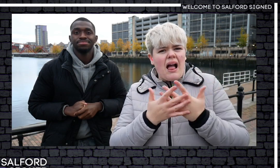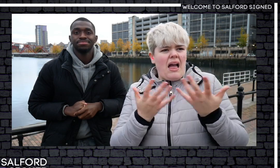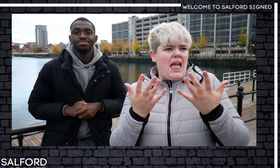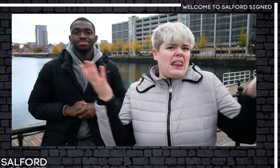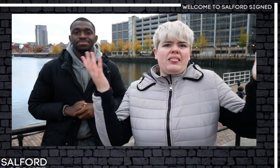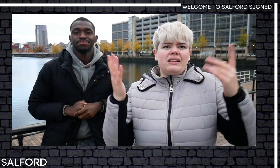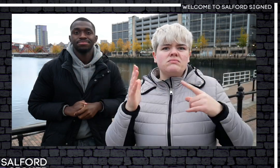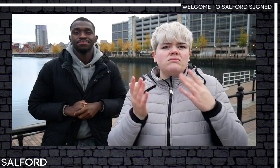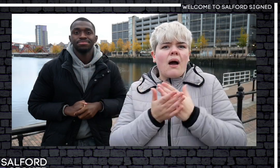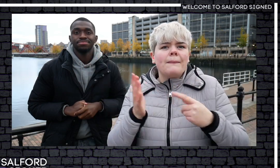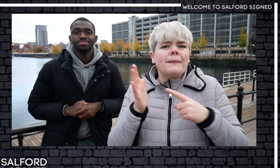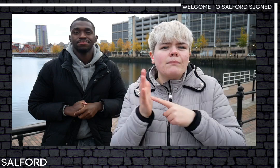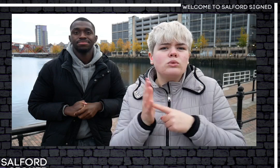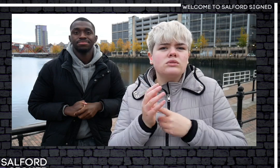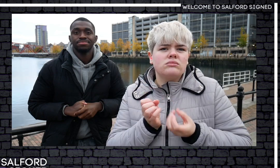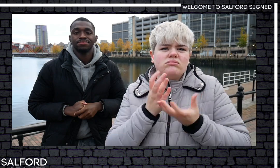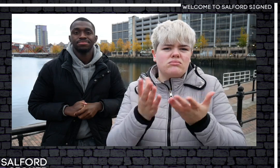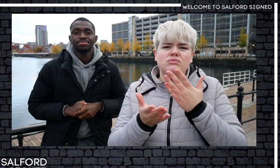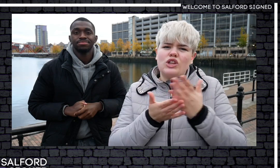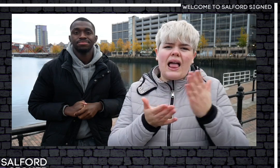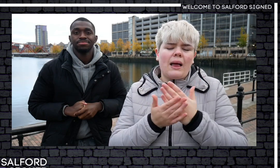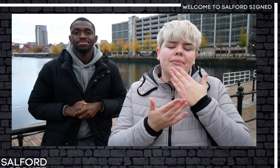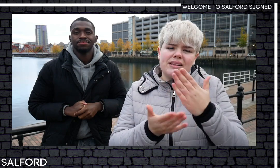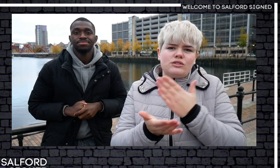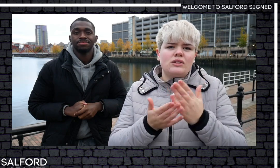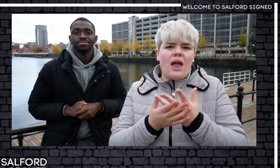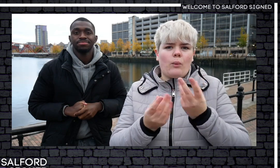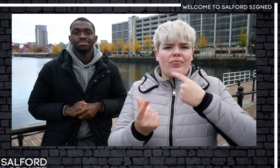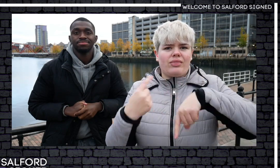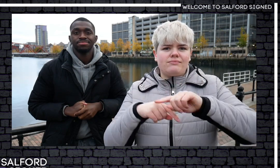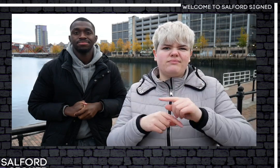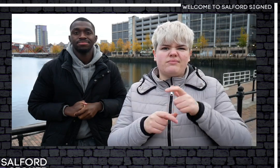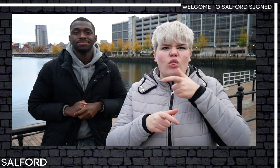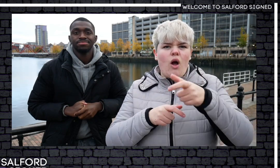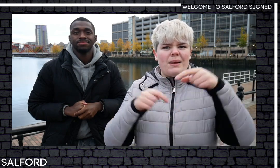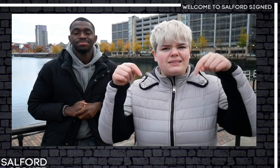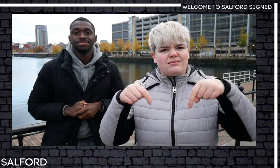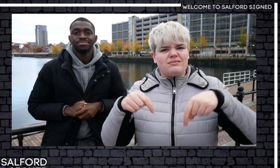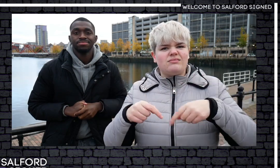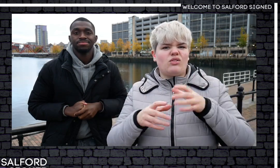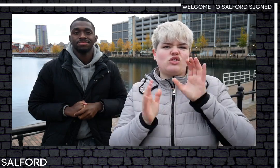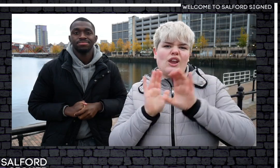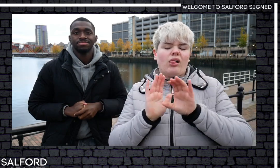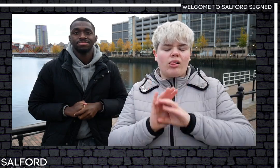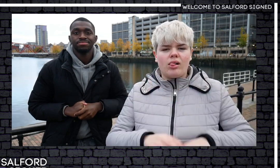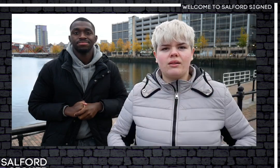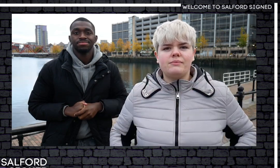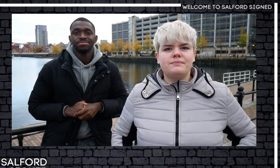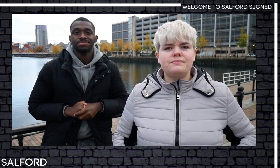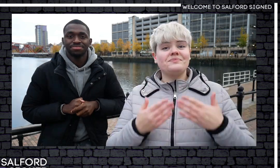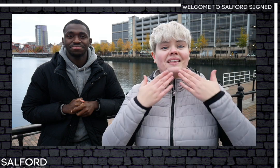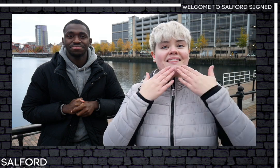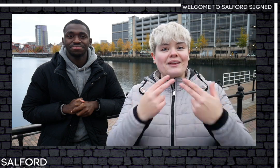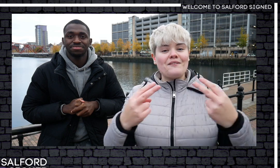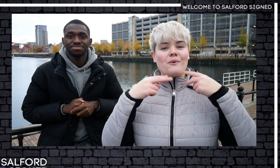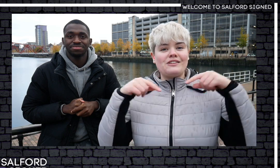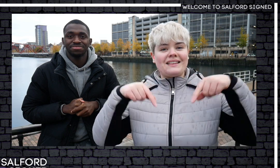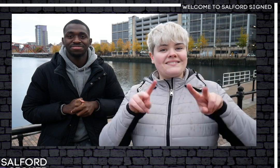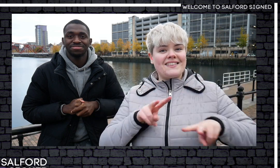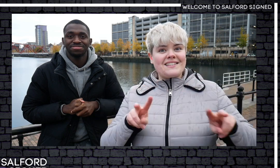improve accessibility in the GP, in mental health provision or whatever you feel needs improving. Please share that in the comments box